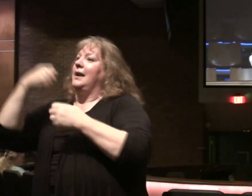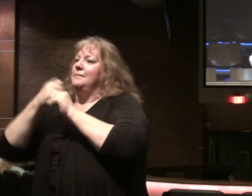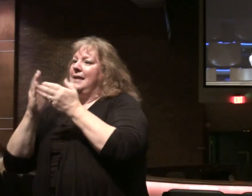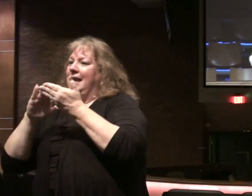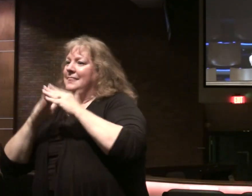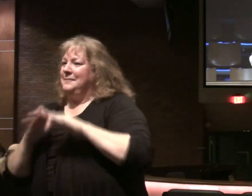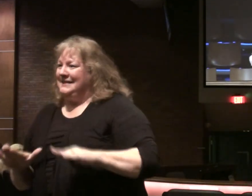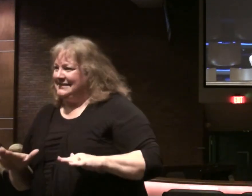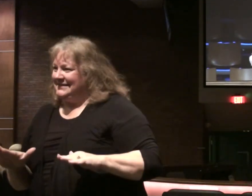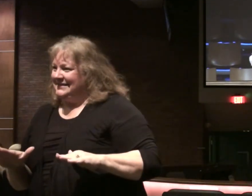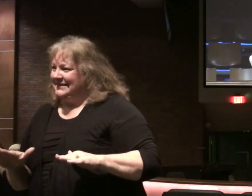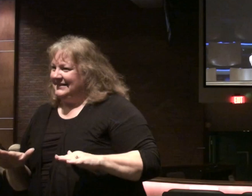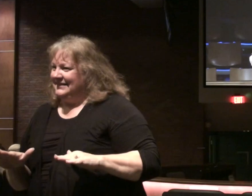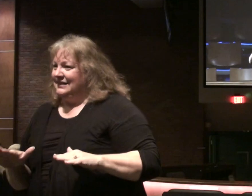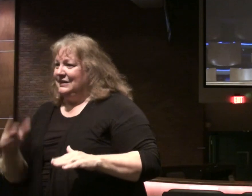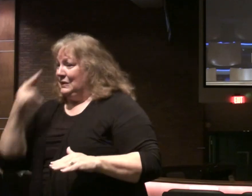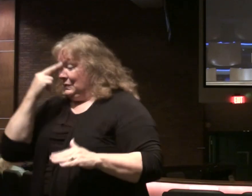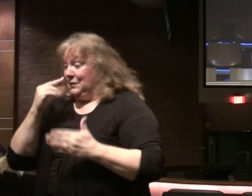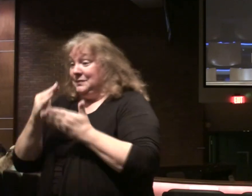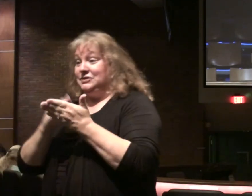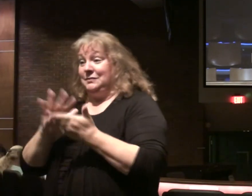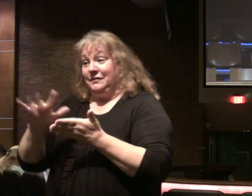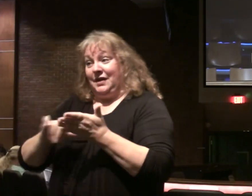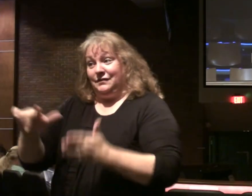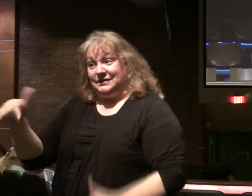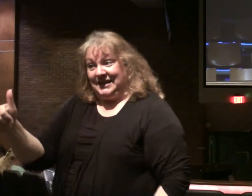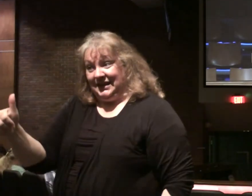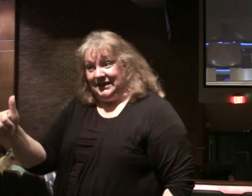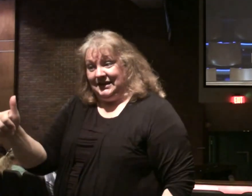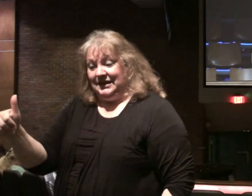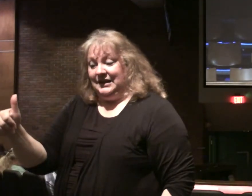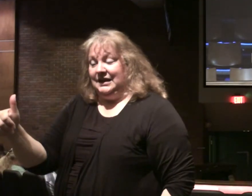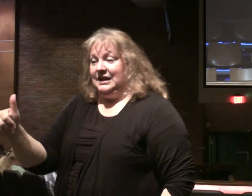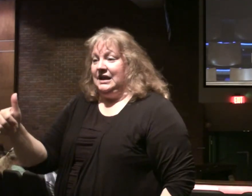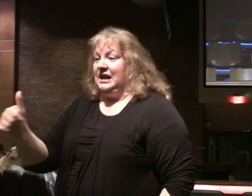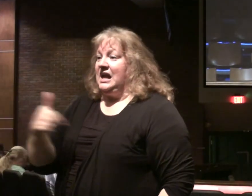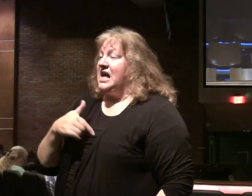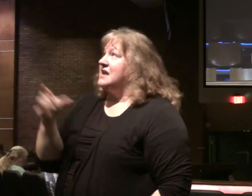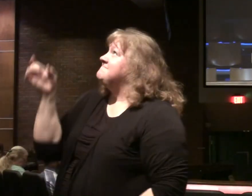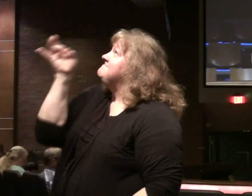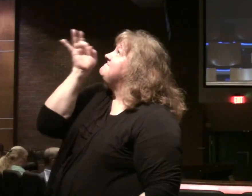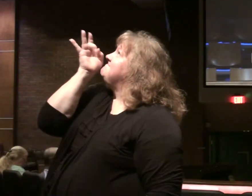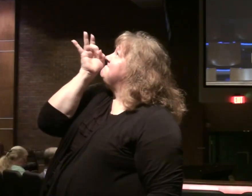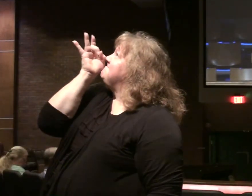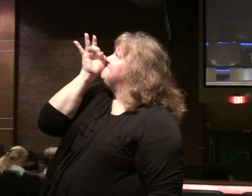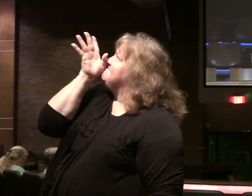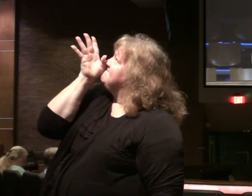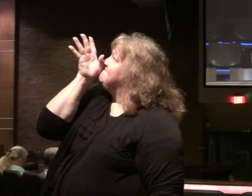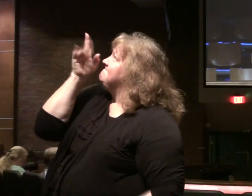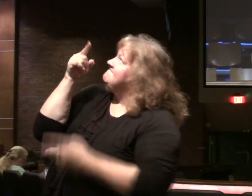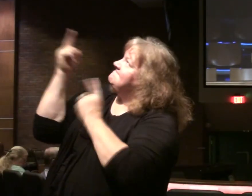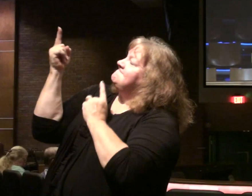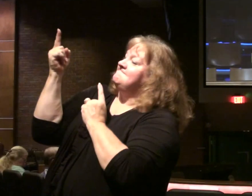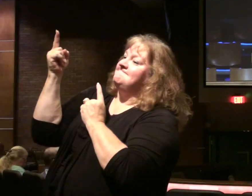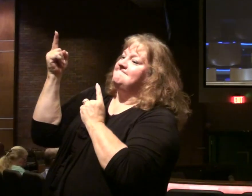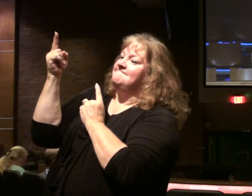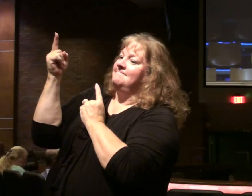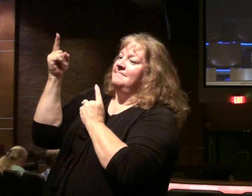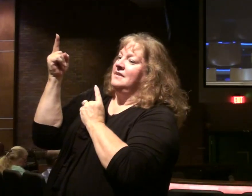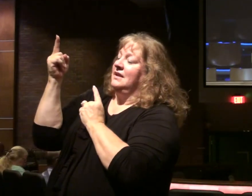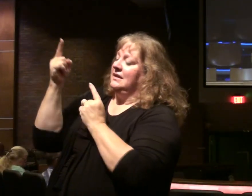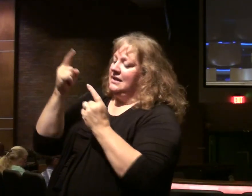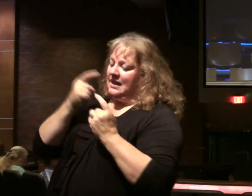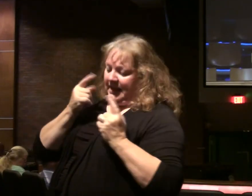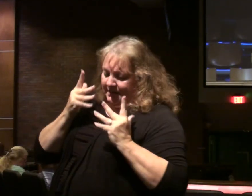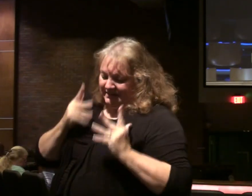peace. Romans 5.10 talks about the fact that when we're enemies, and verse 8 of that chapter, when we're